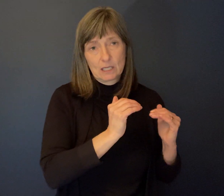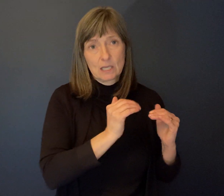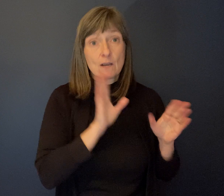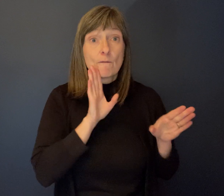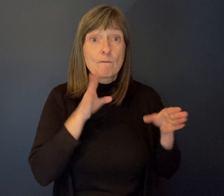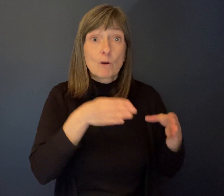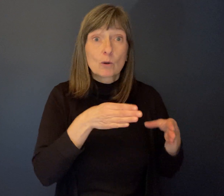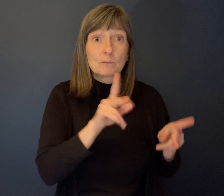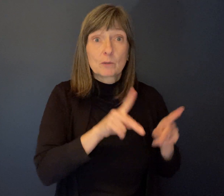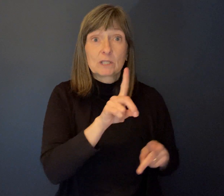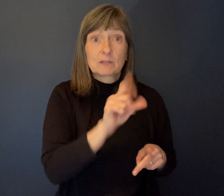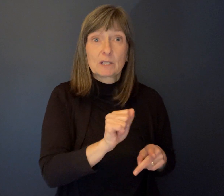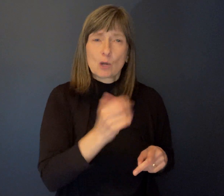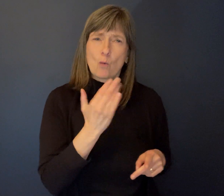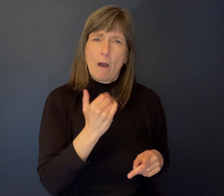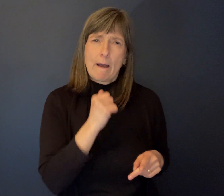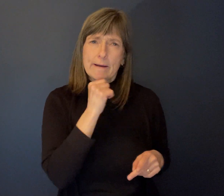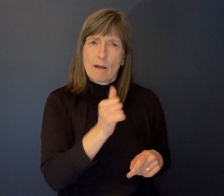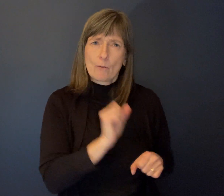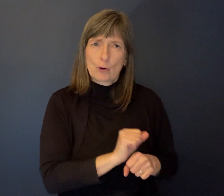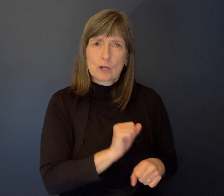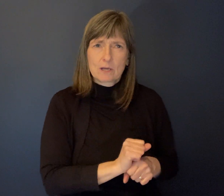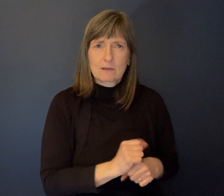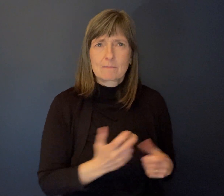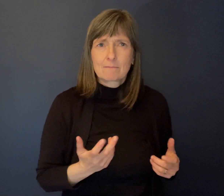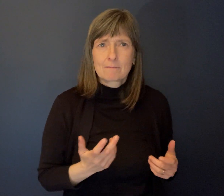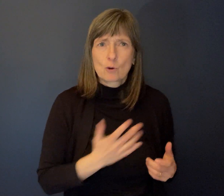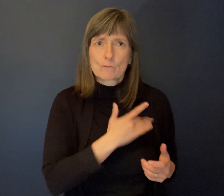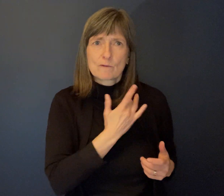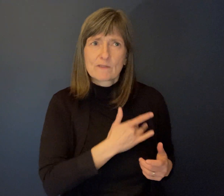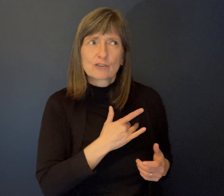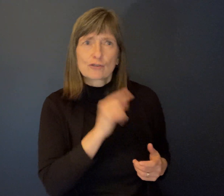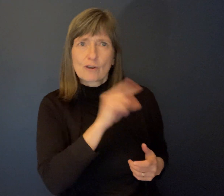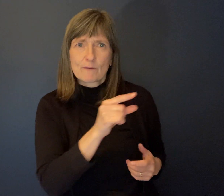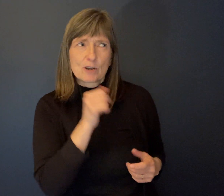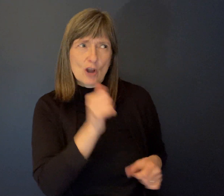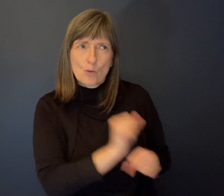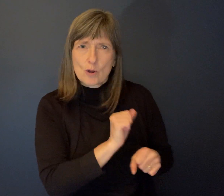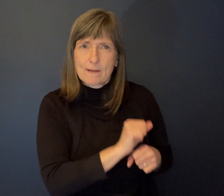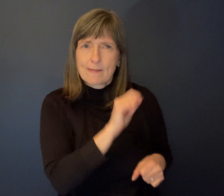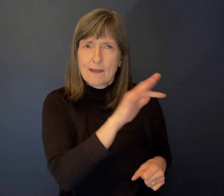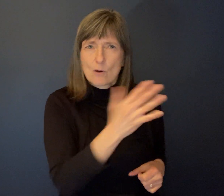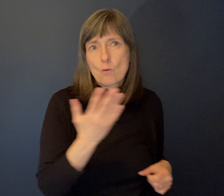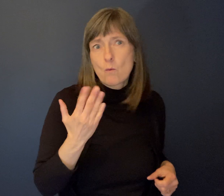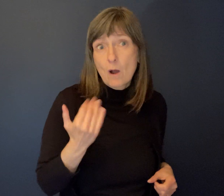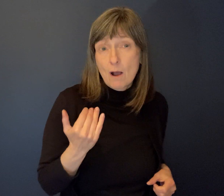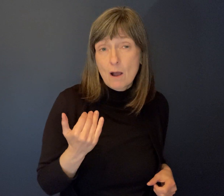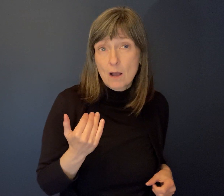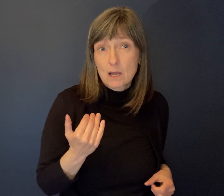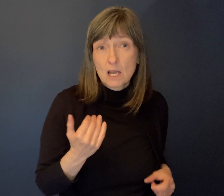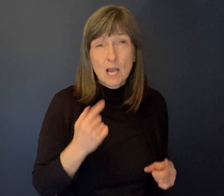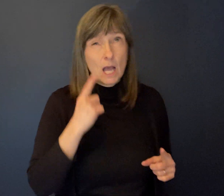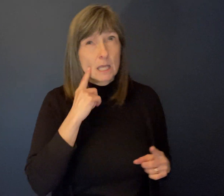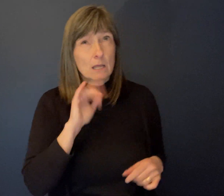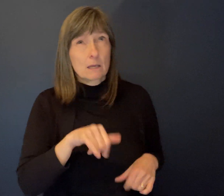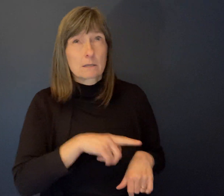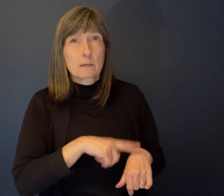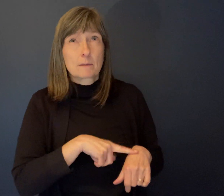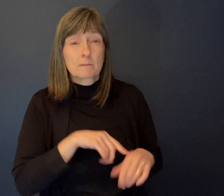they were not in the provincial public service. I think at that point, it was less than one percent of people